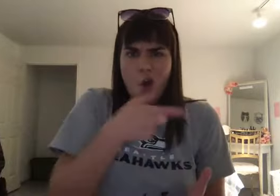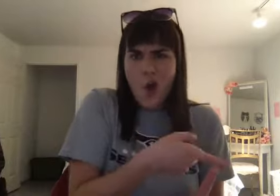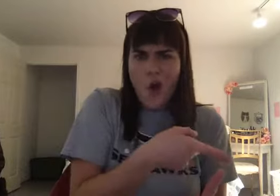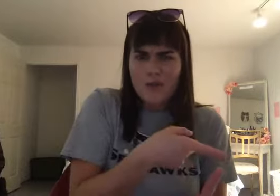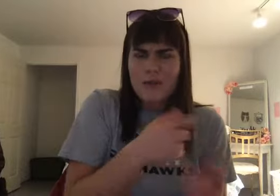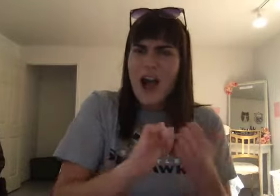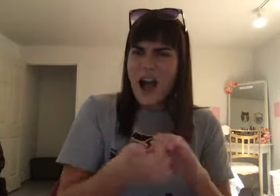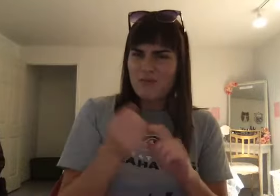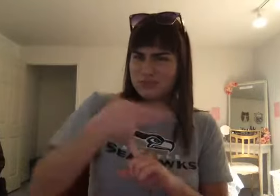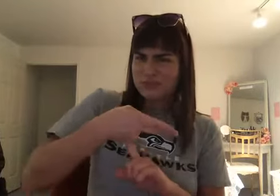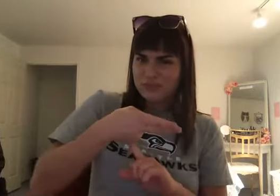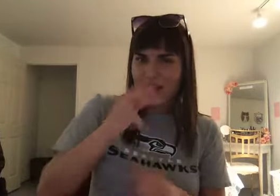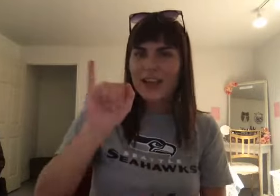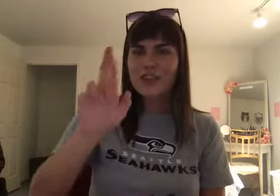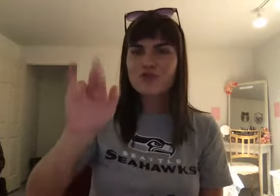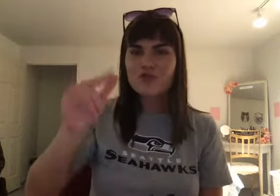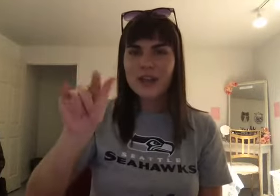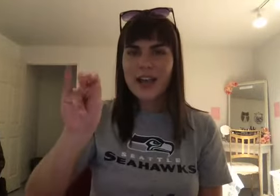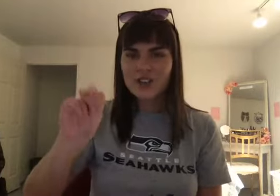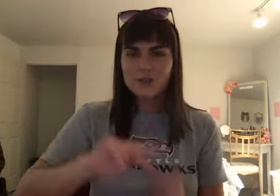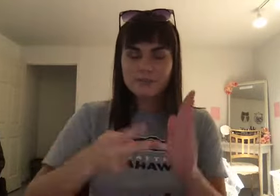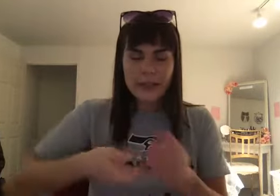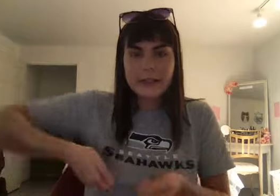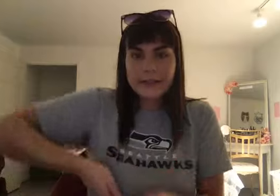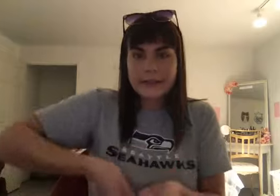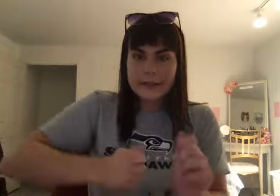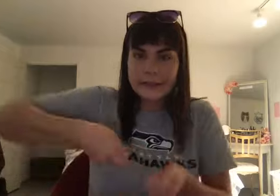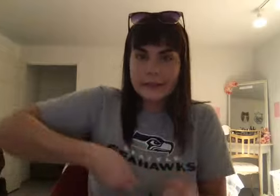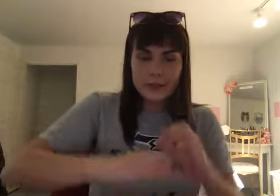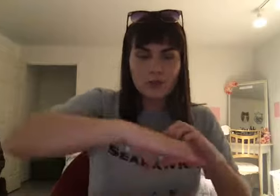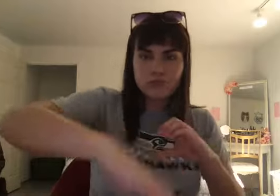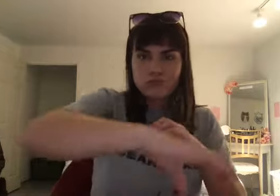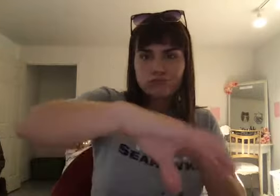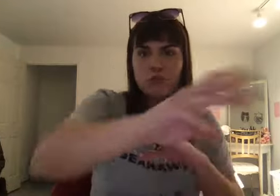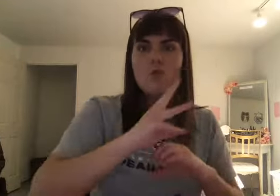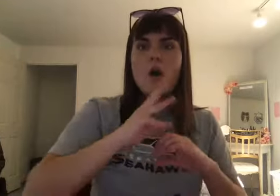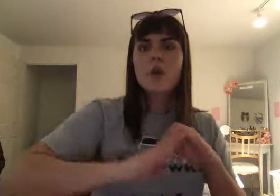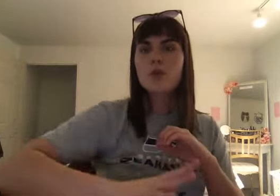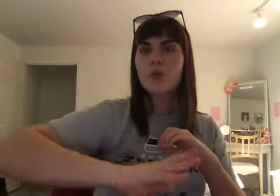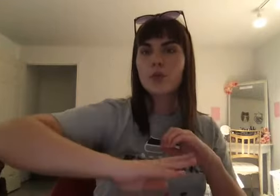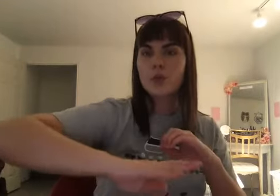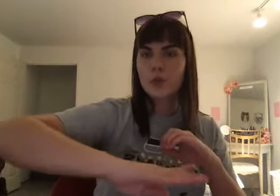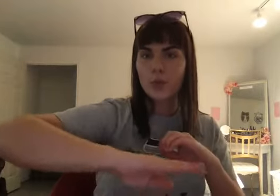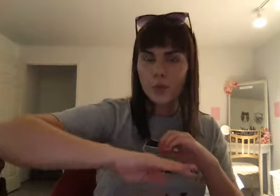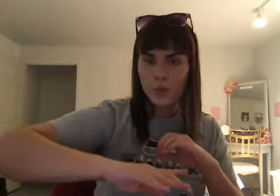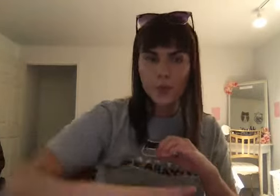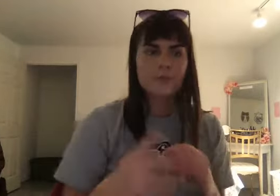again, irrigation is basically digging ditches and trenches that lead water away from a stream